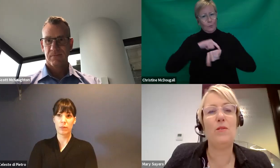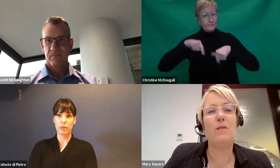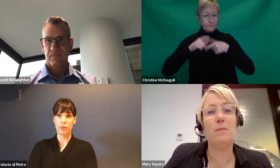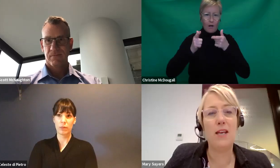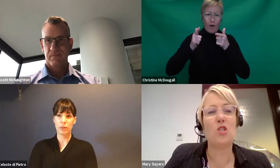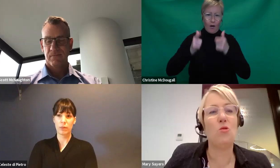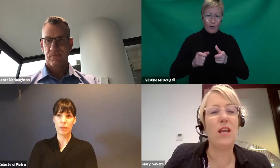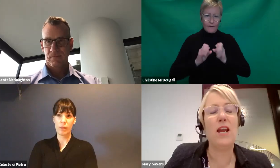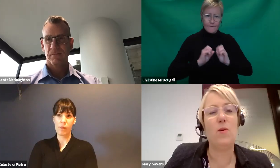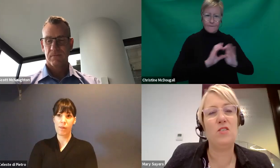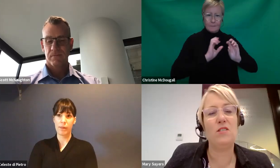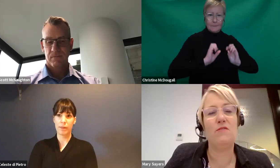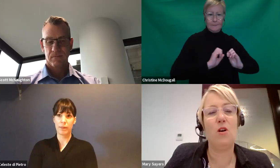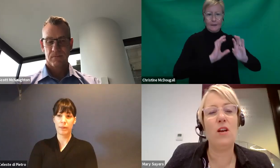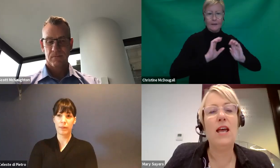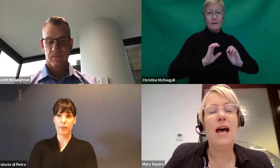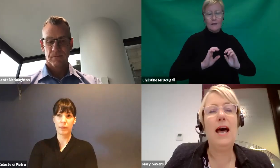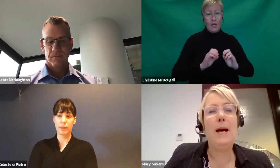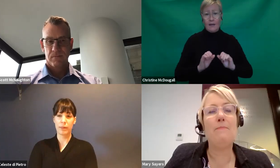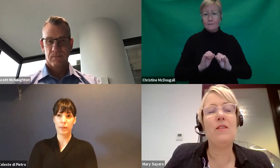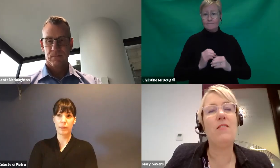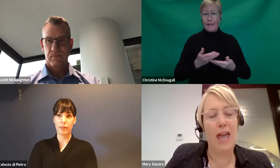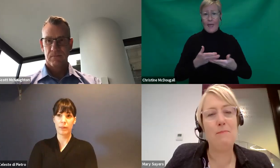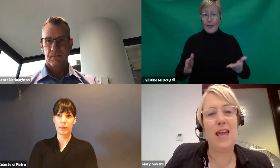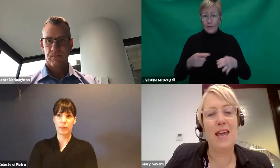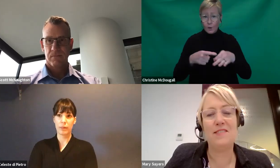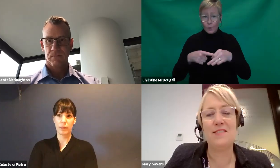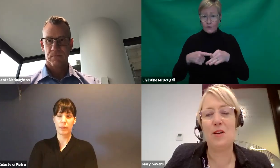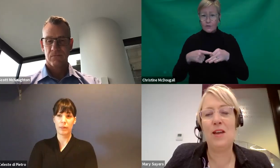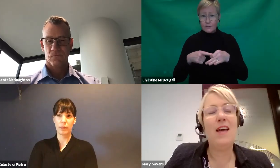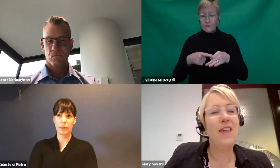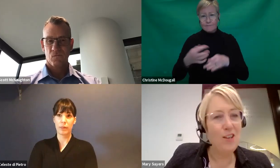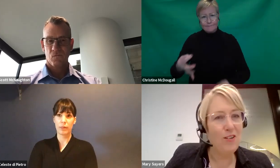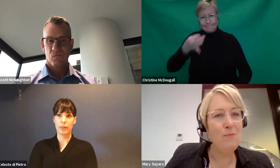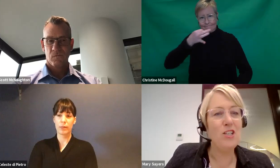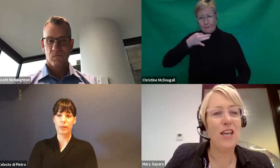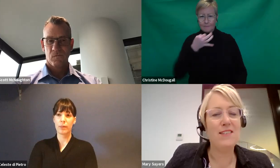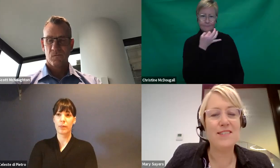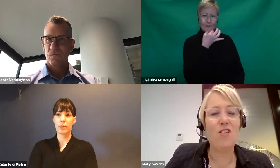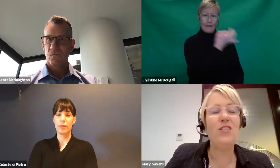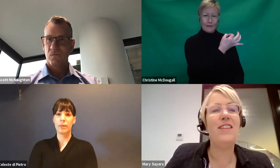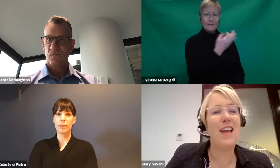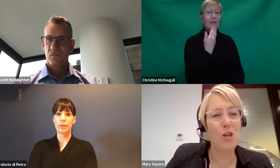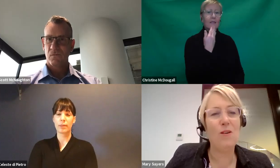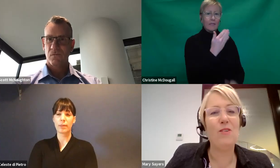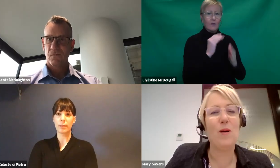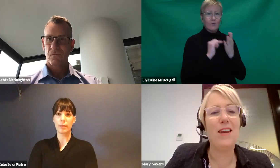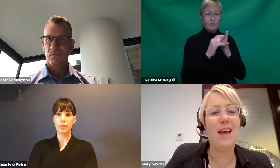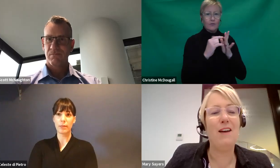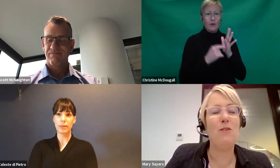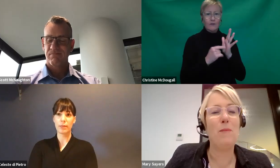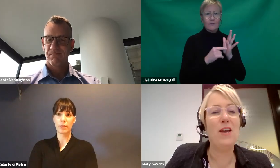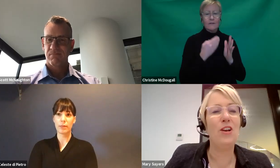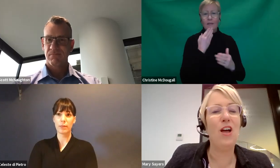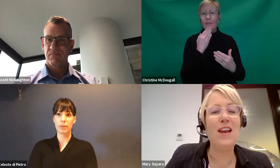to work with them to make sure that any questions you've got can be answered. So, thank you very much again, Scott. Thank you, everyone,